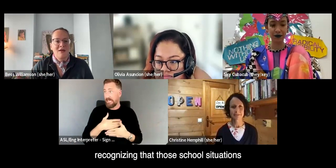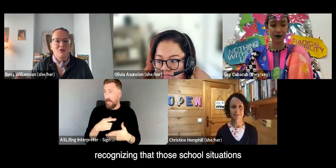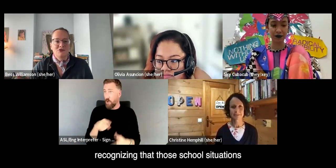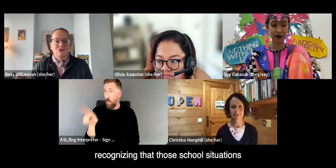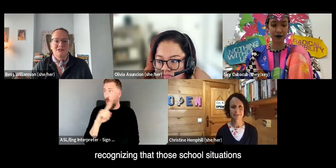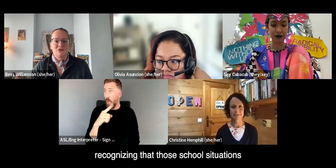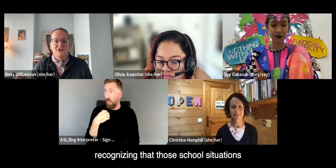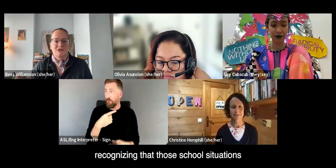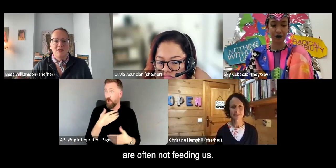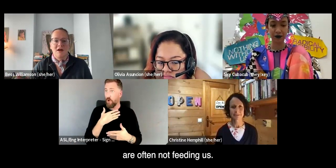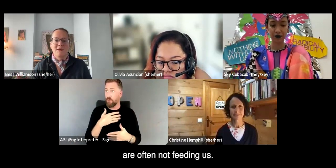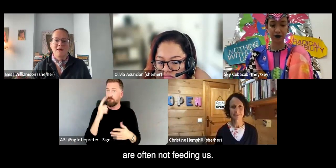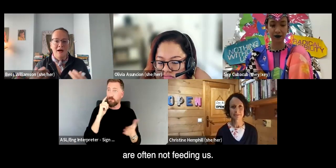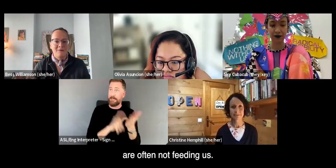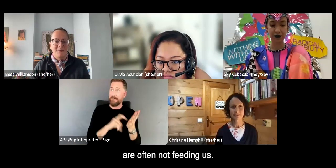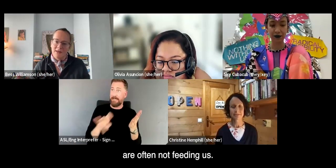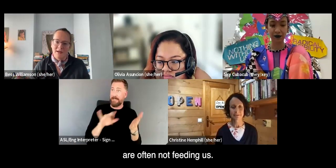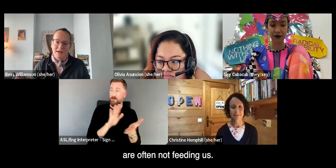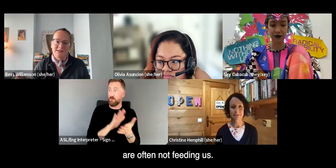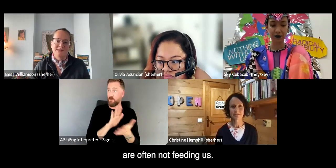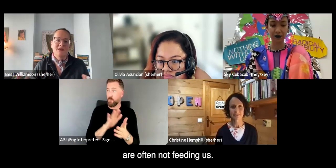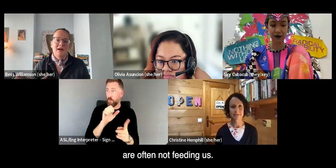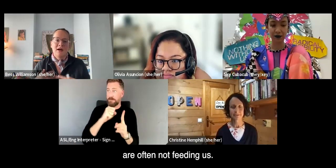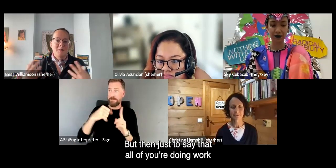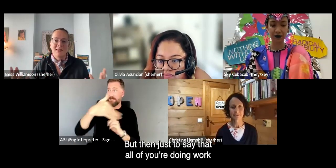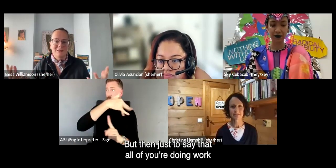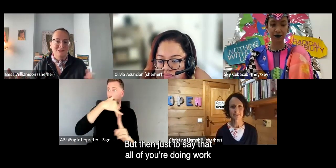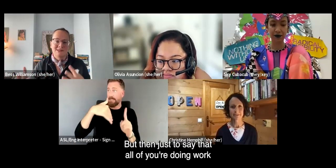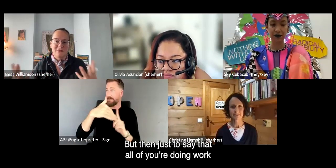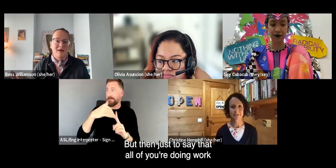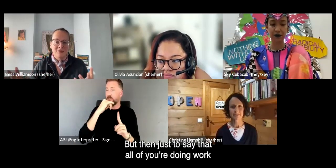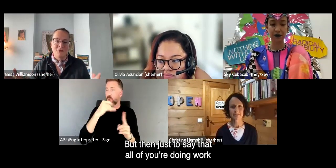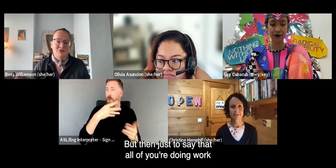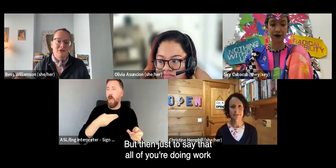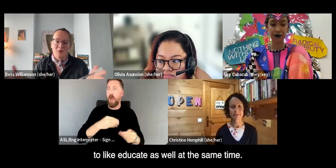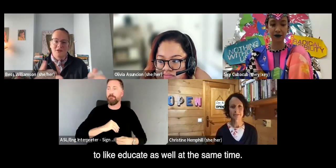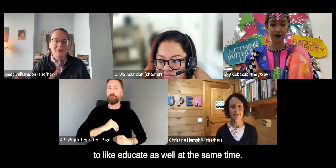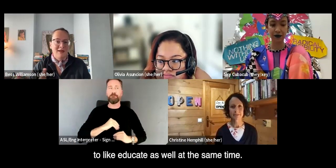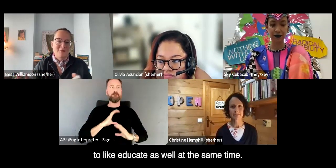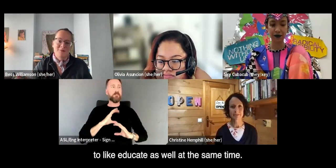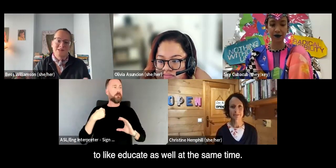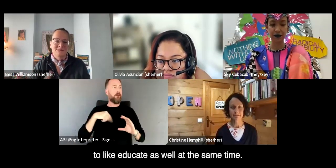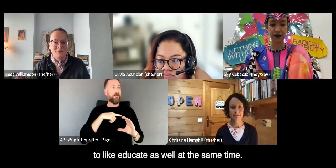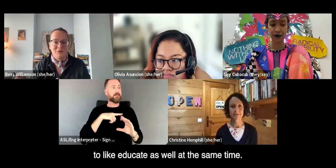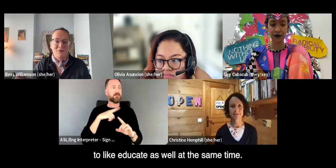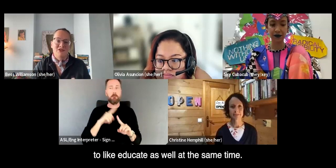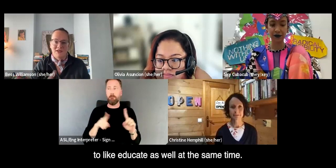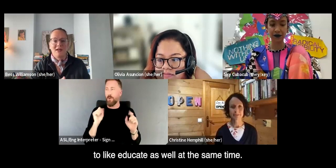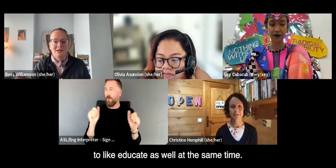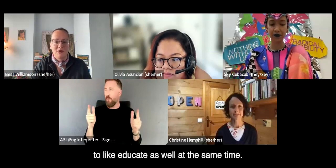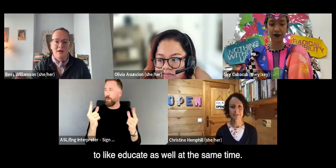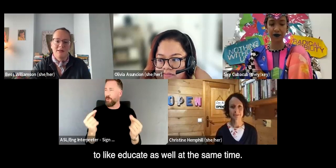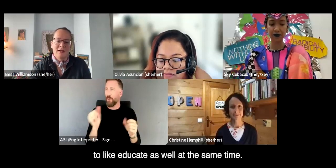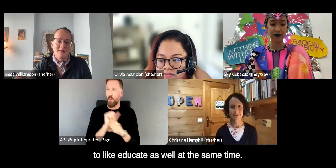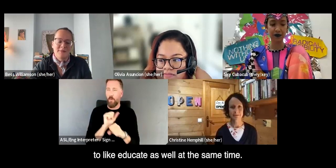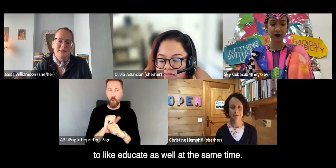those school situations are often not feeding us. Um, but then just to say that all of you are doing work to like educate